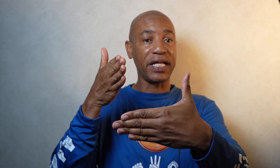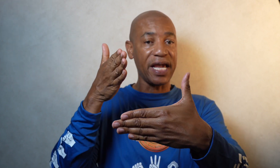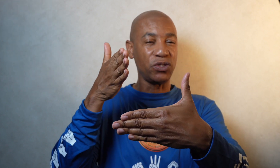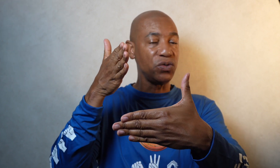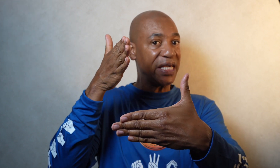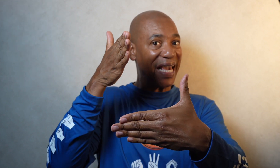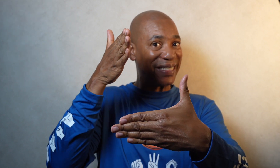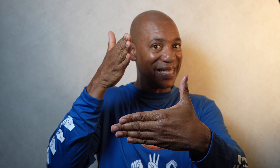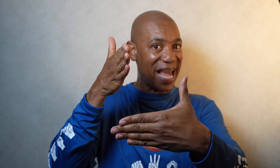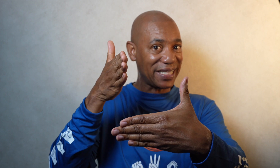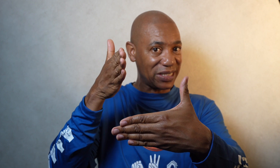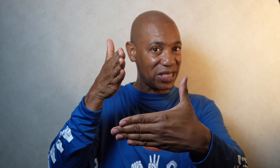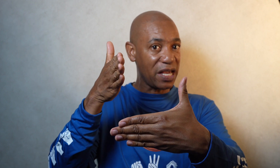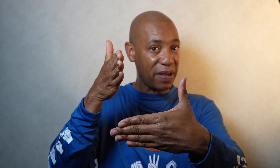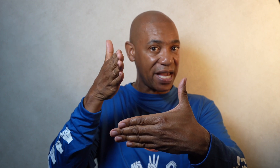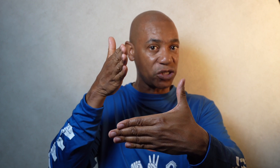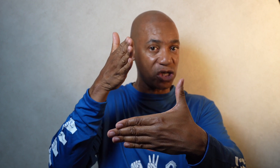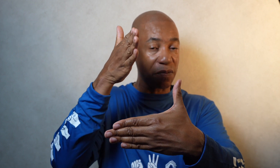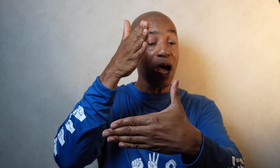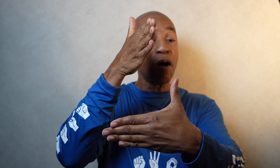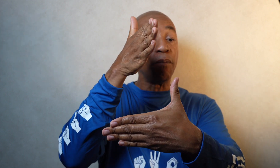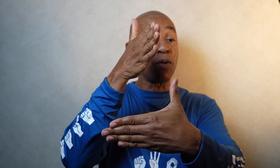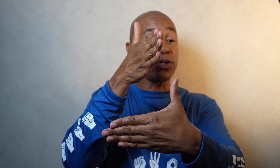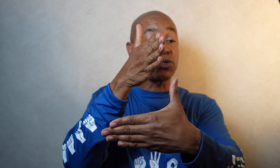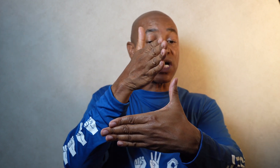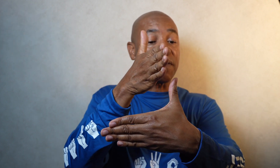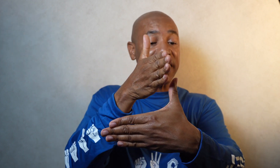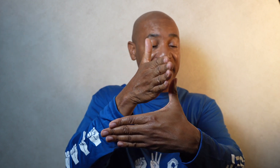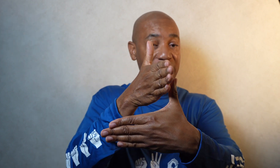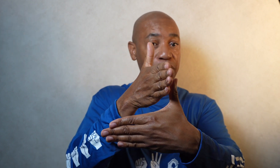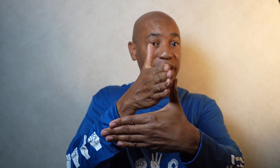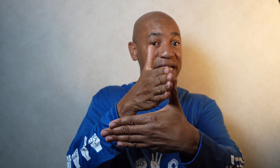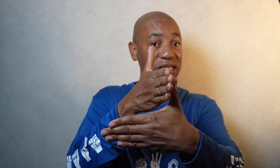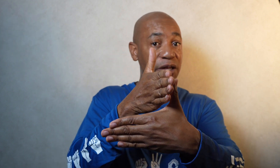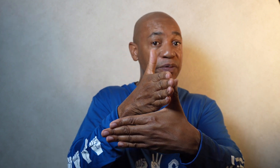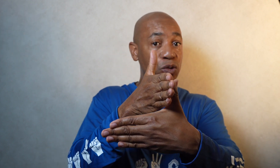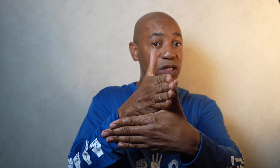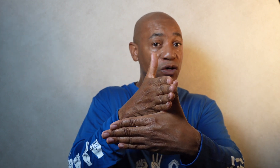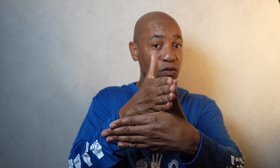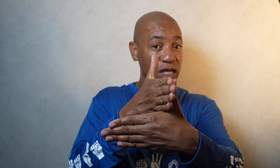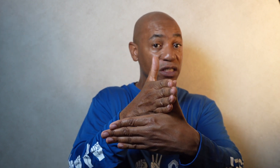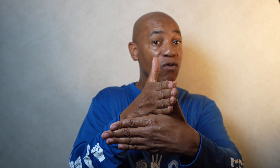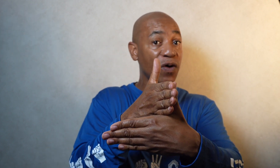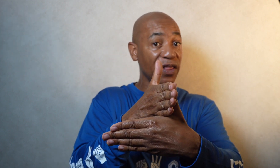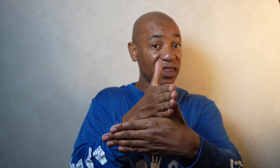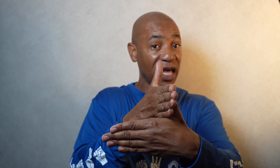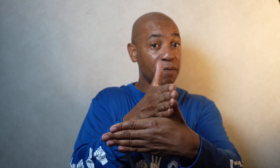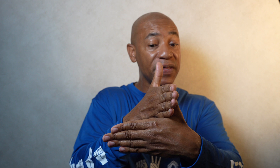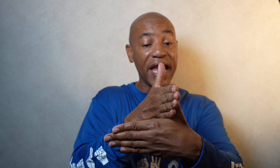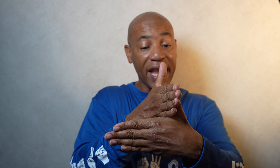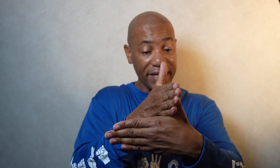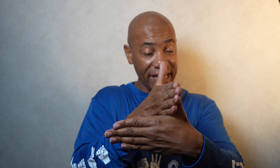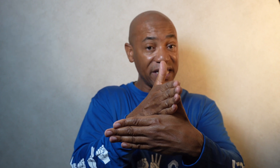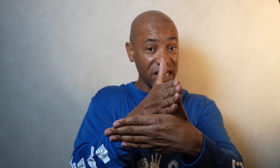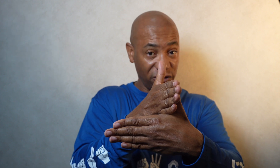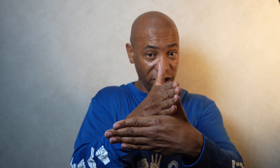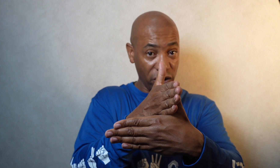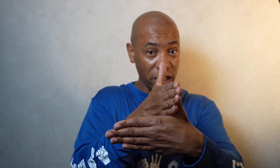hand do the exact same hand shape but with your dominant hand place it in between the crease of where the thumb and the index finger come